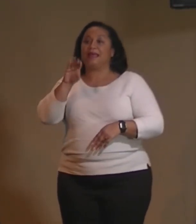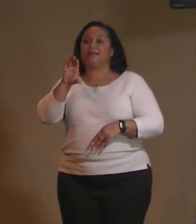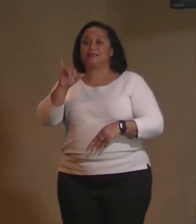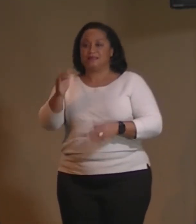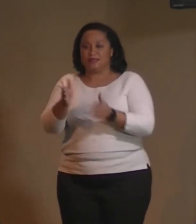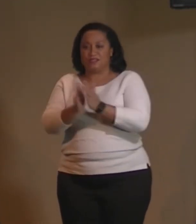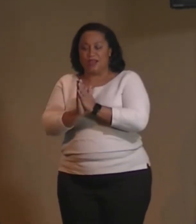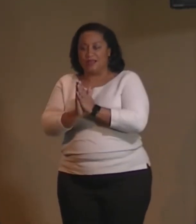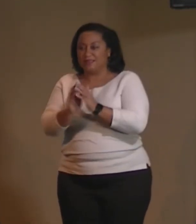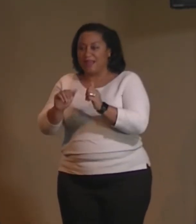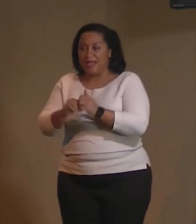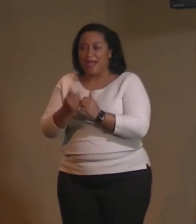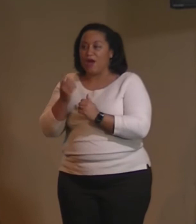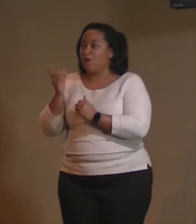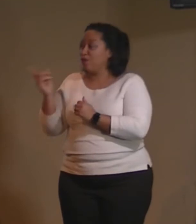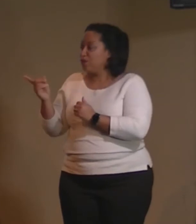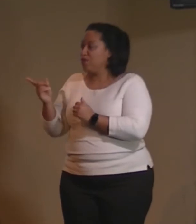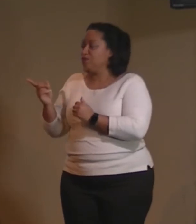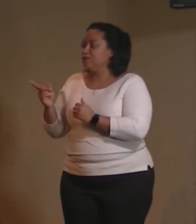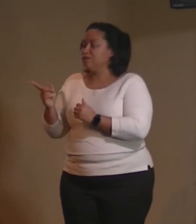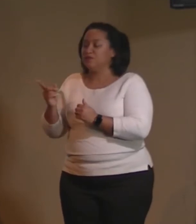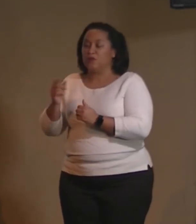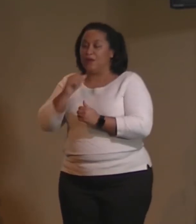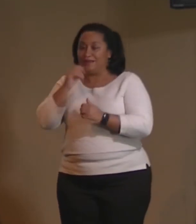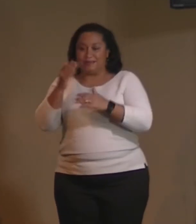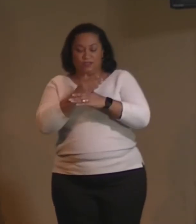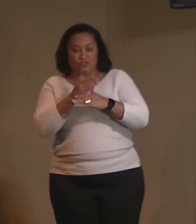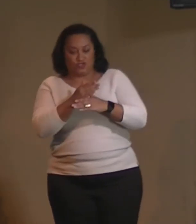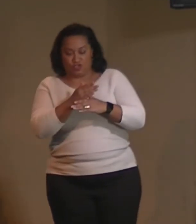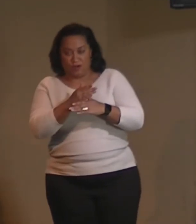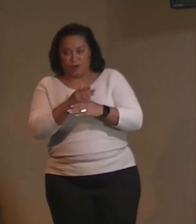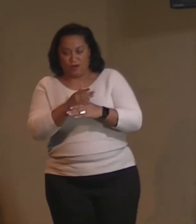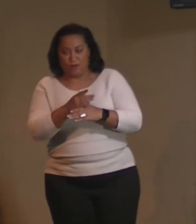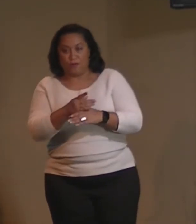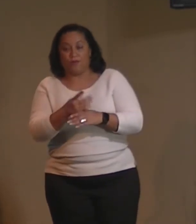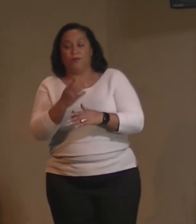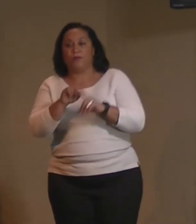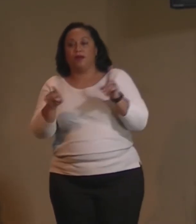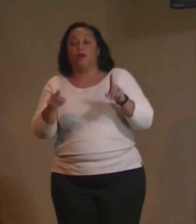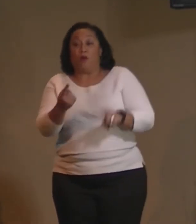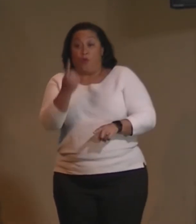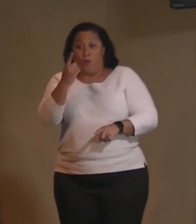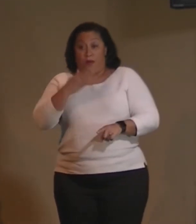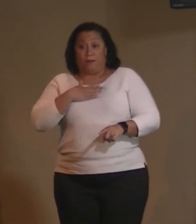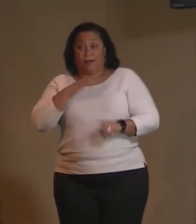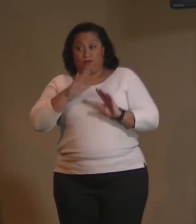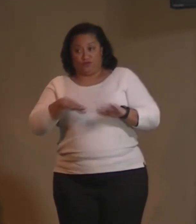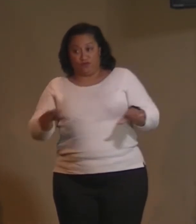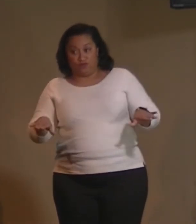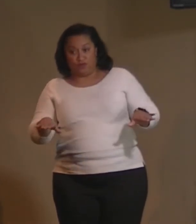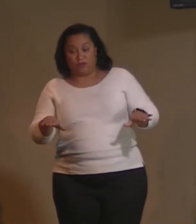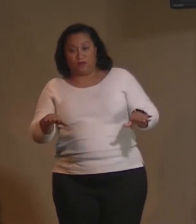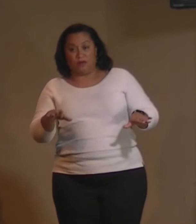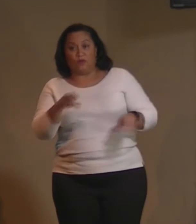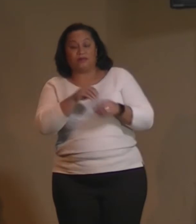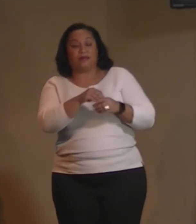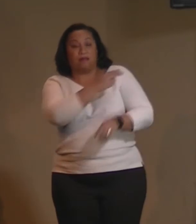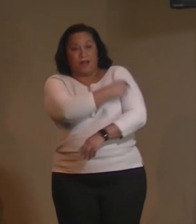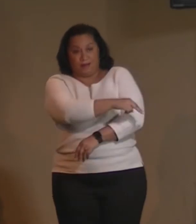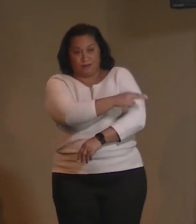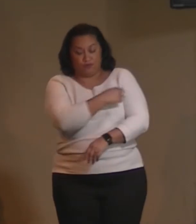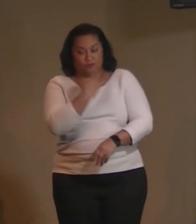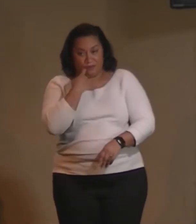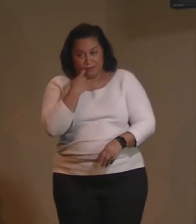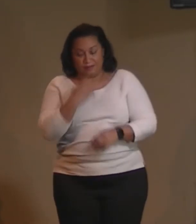of the things I did not share is one of my children will not say specifically which one was in the hospital recently